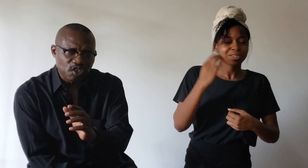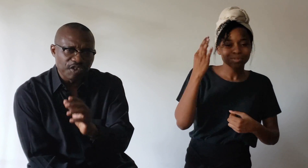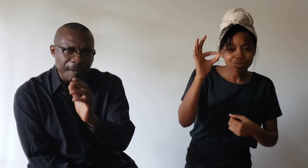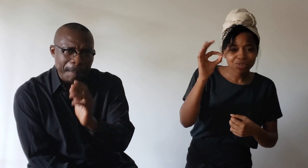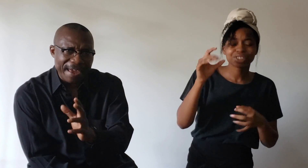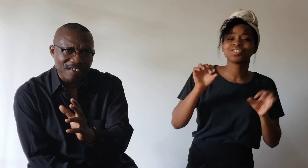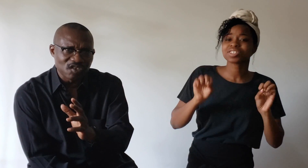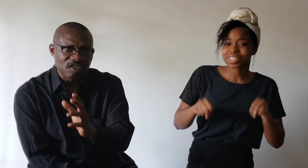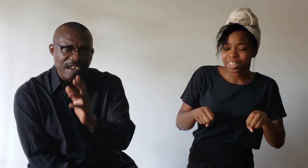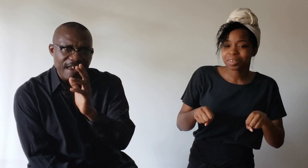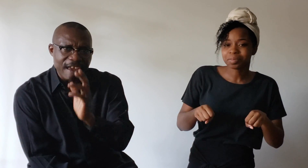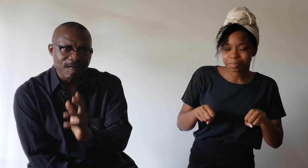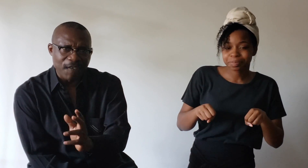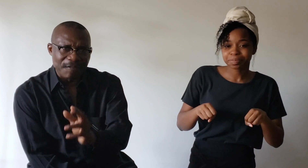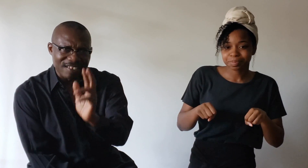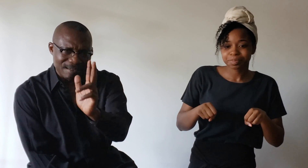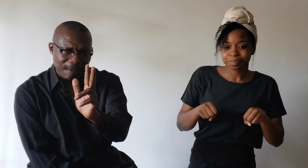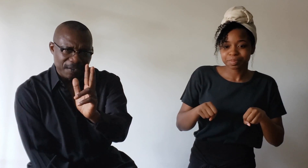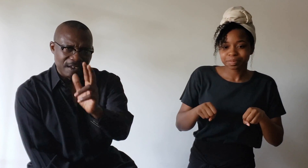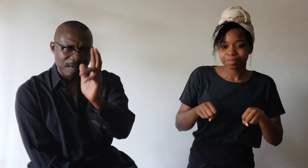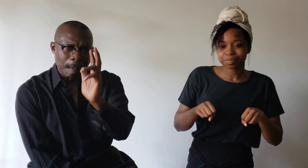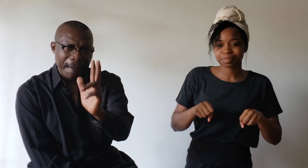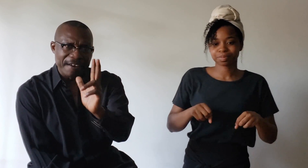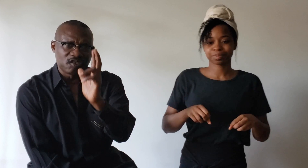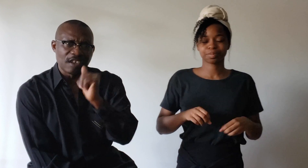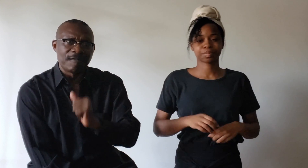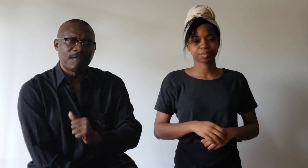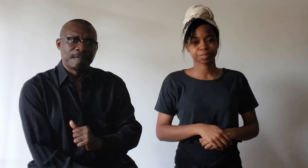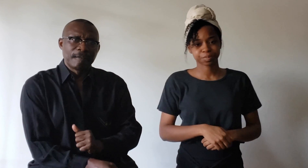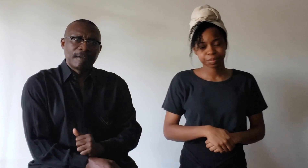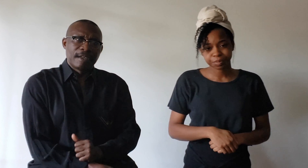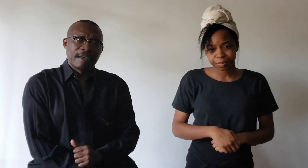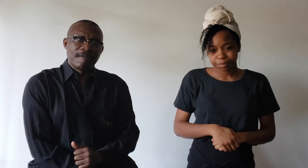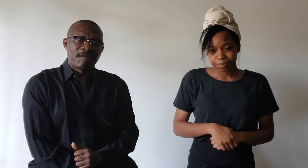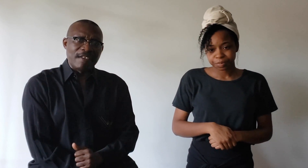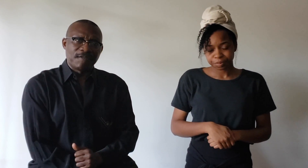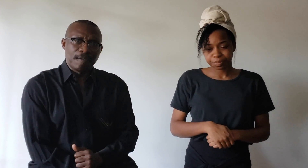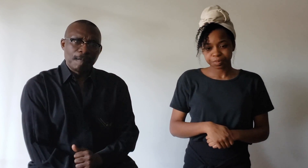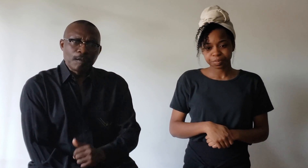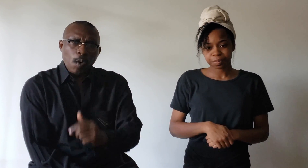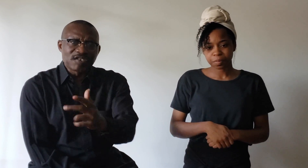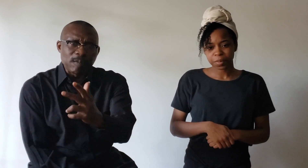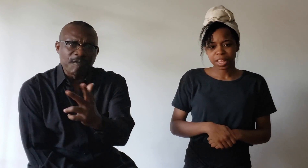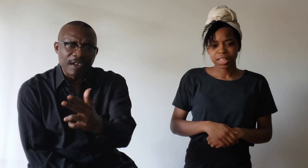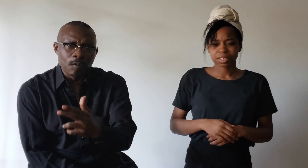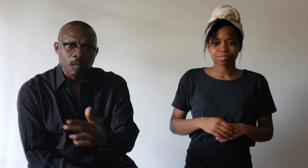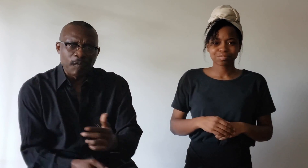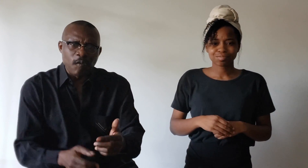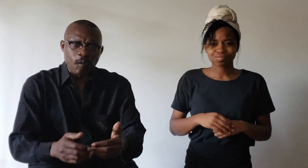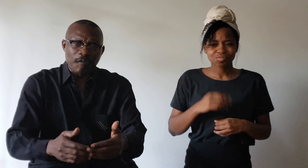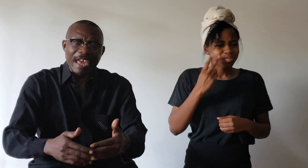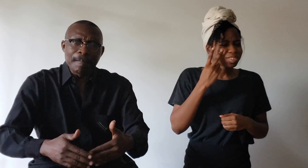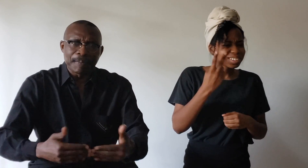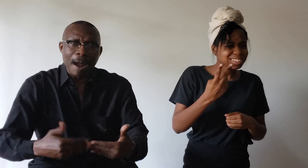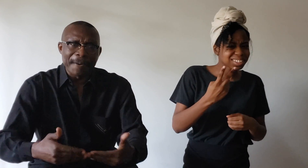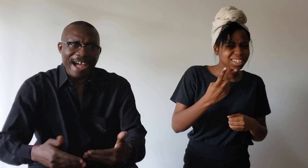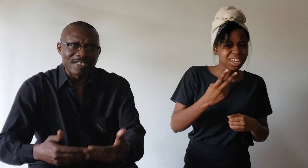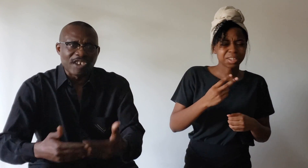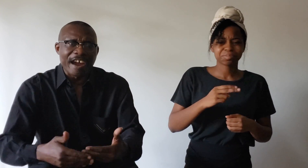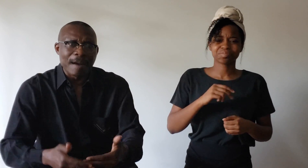repentance and faith? That's number three, repentance and faith. What's up with improper attire